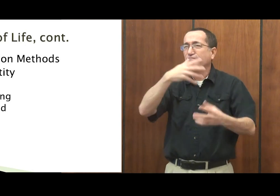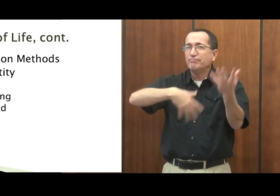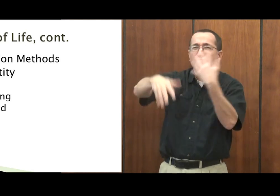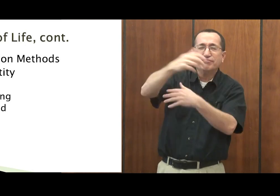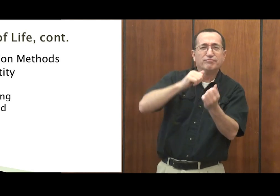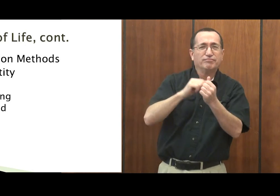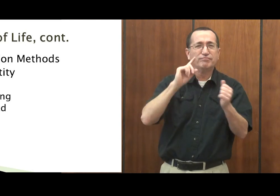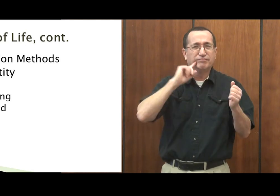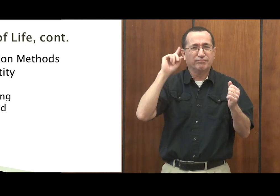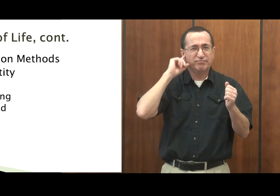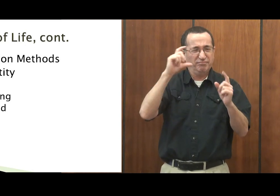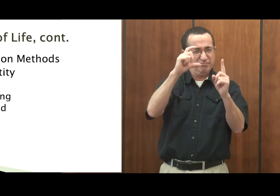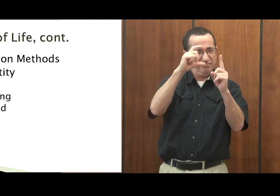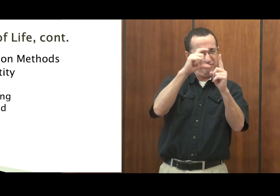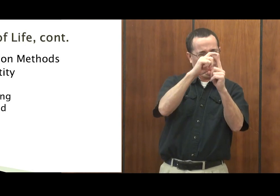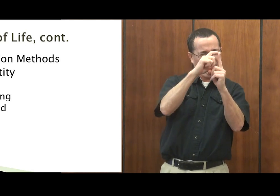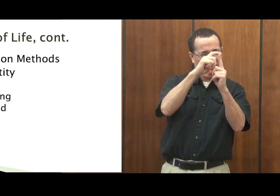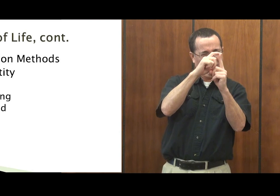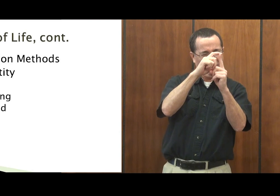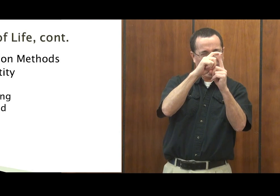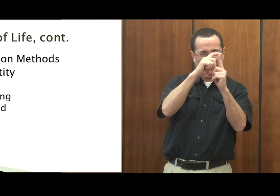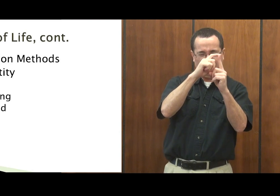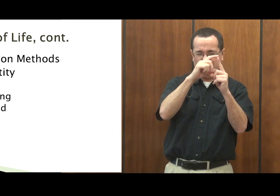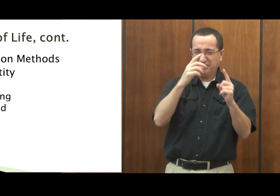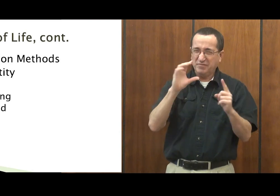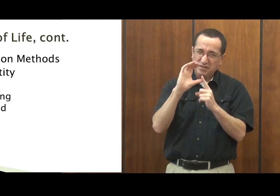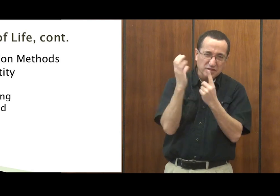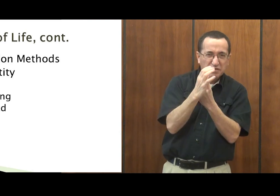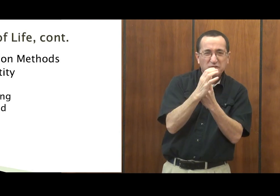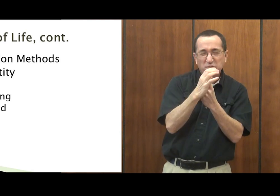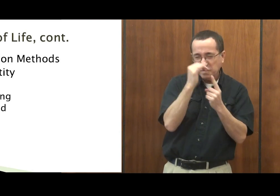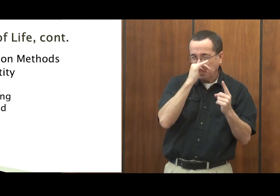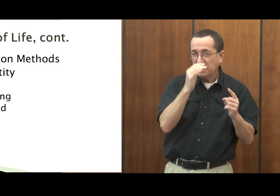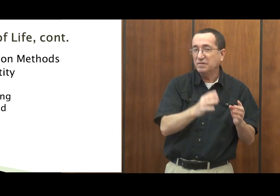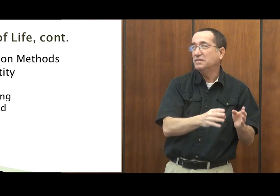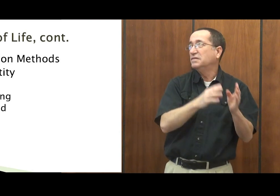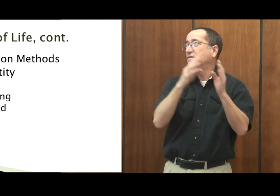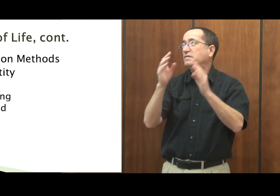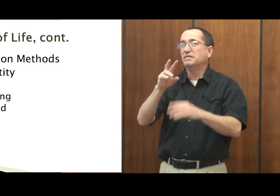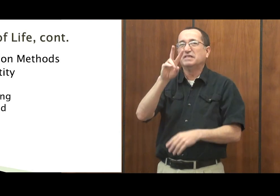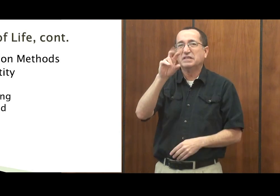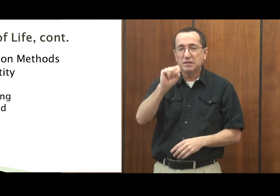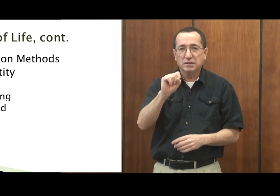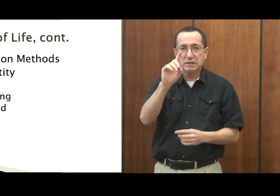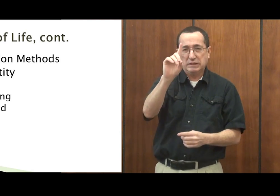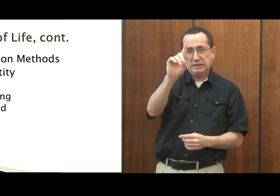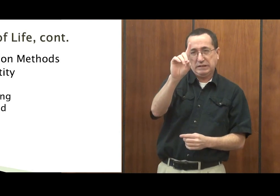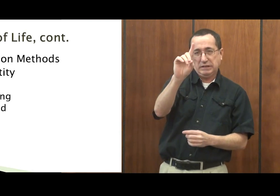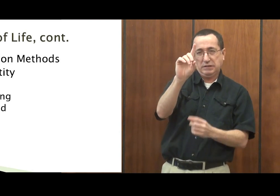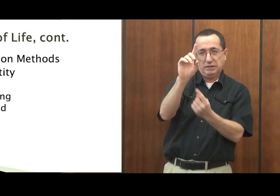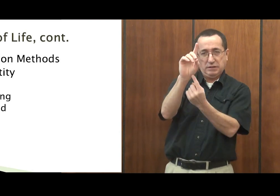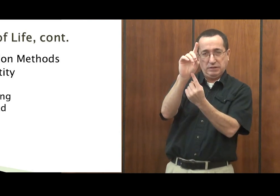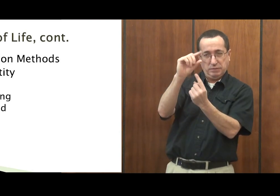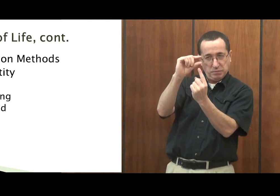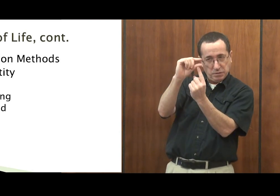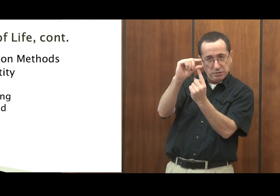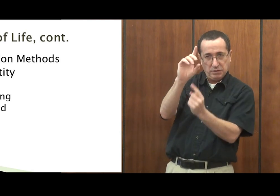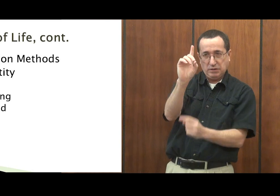deaf people in deaf clubs. And they follow all the norms and cultures of a deaf person using American Sign Language.